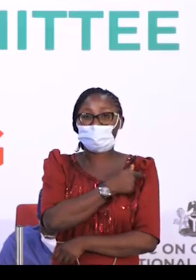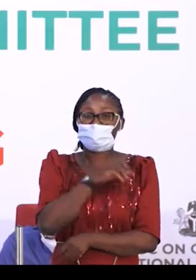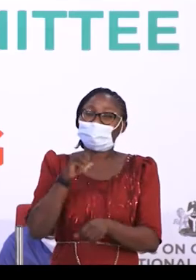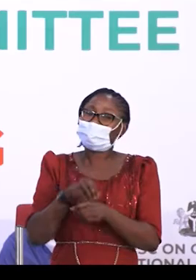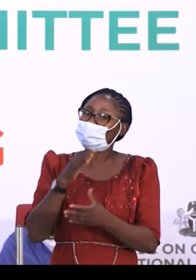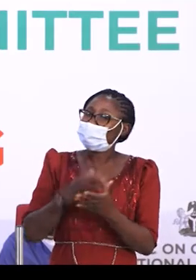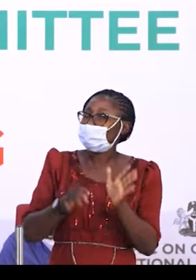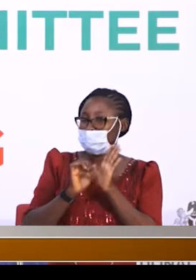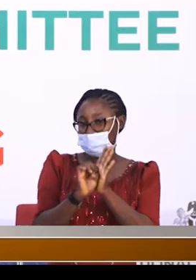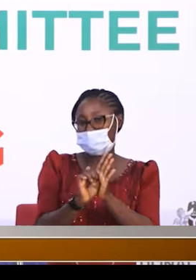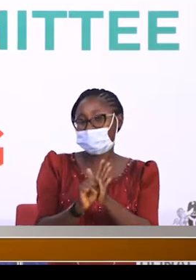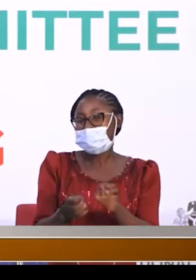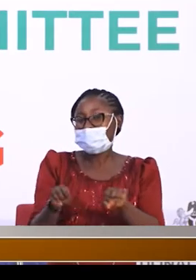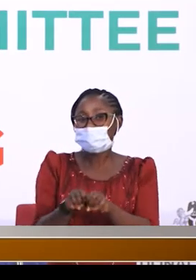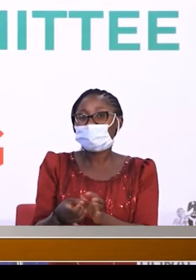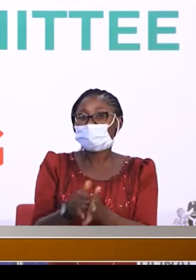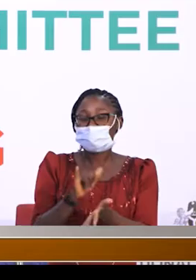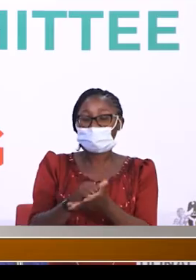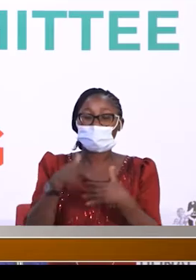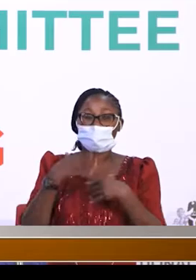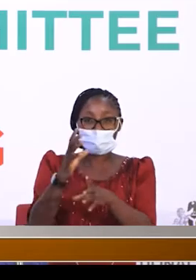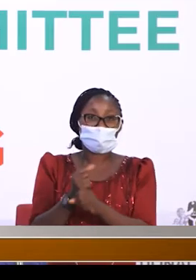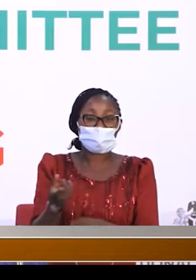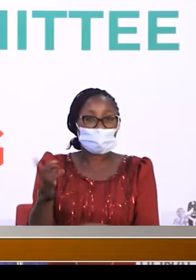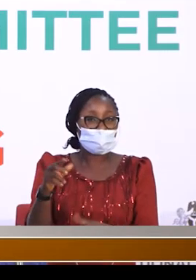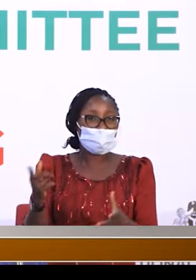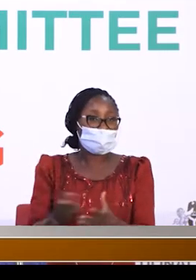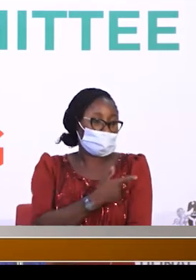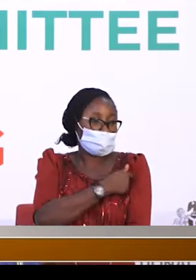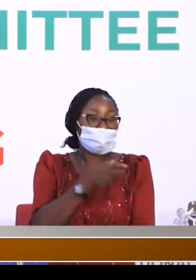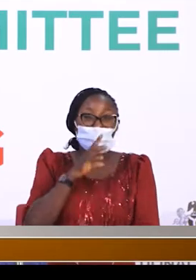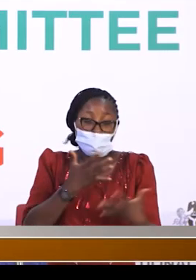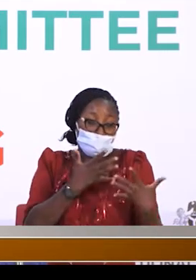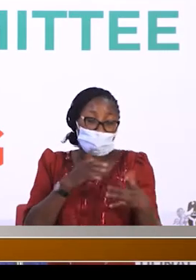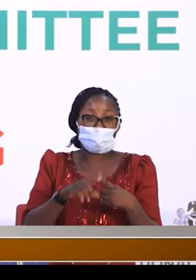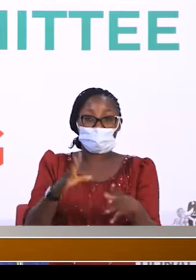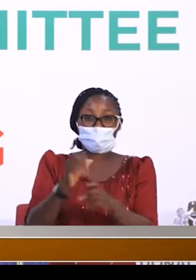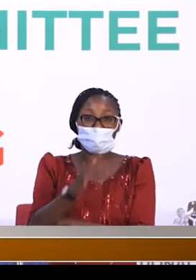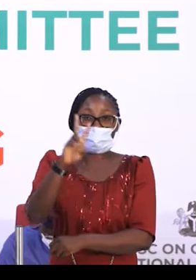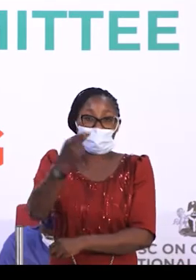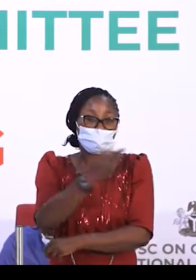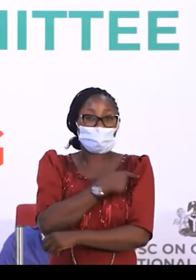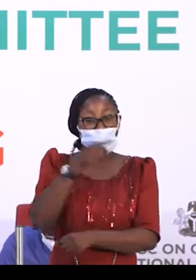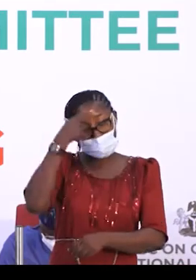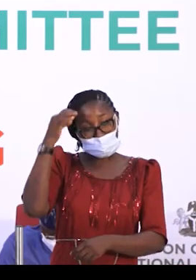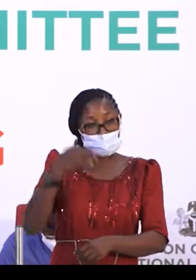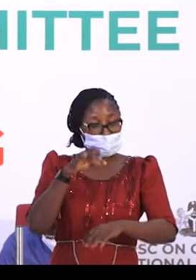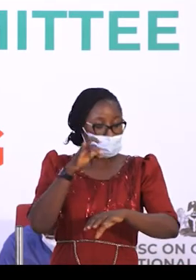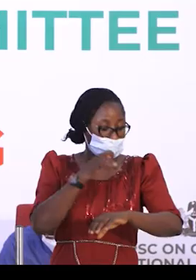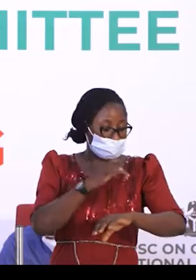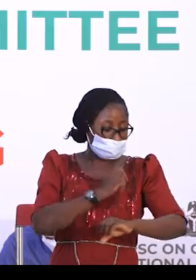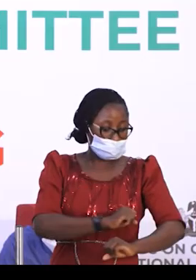some instances, even those who have taken their first jab are afraid of taking the second jab because of side effects.